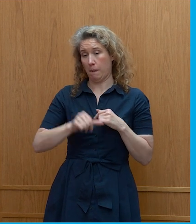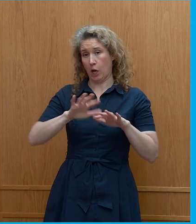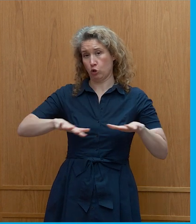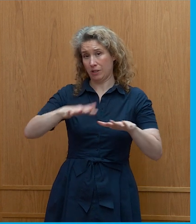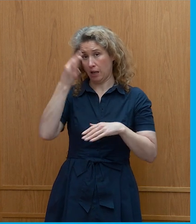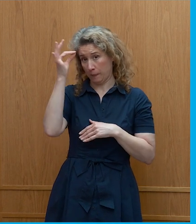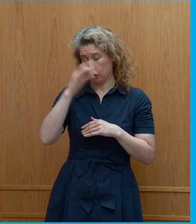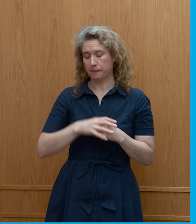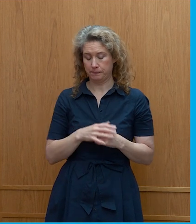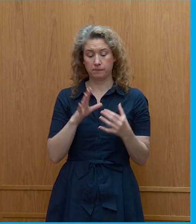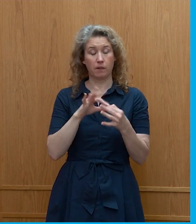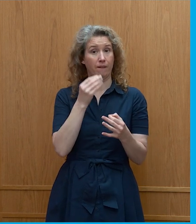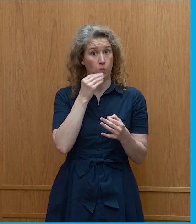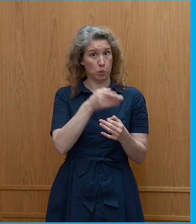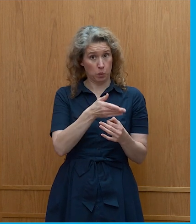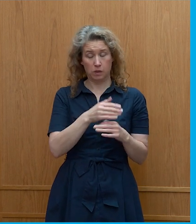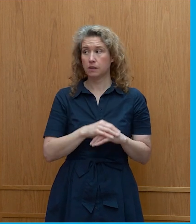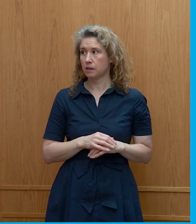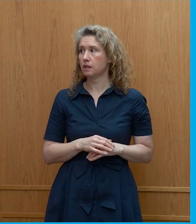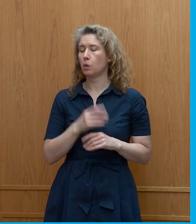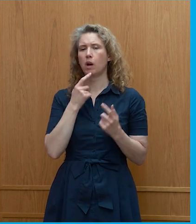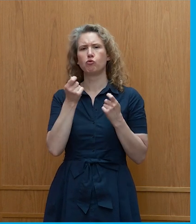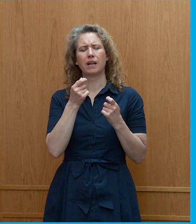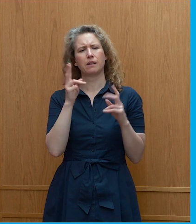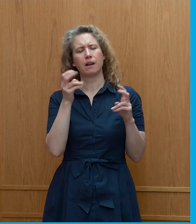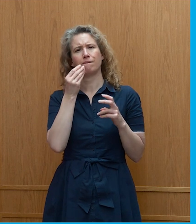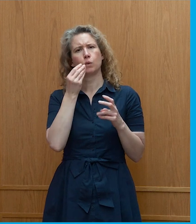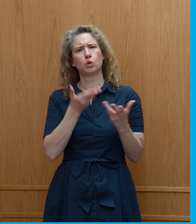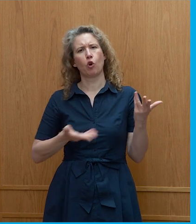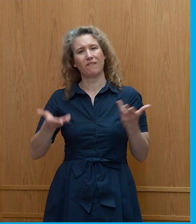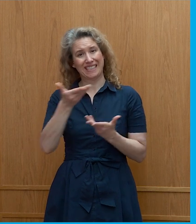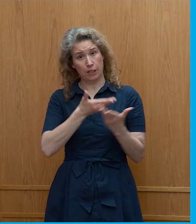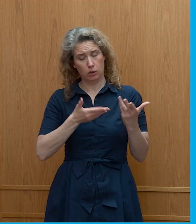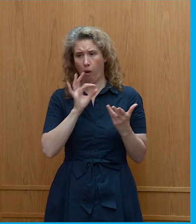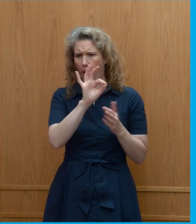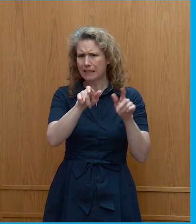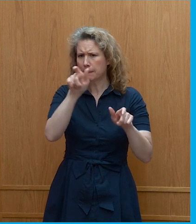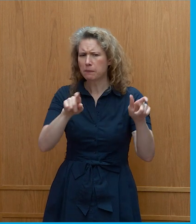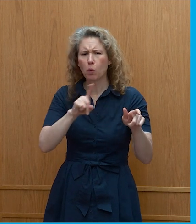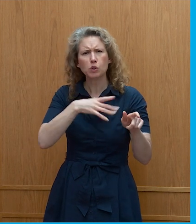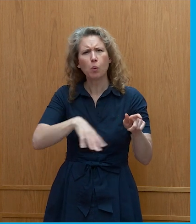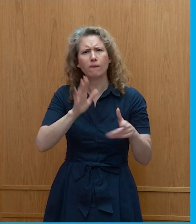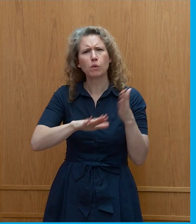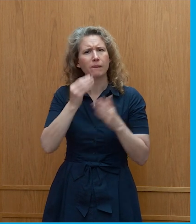and with food um we're running what's called the food conversation we're asking citizens what do they want from food